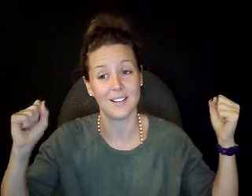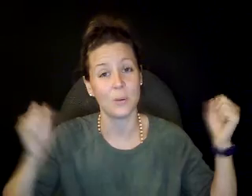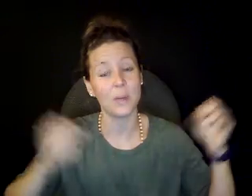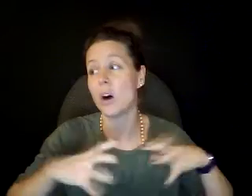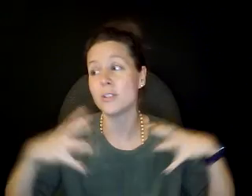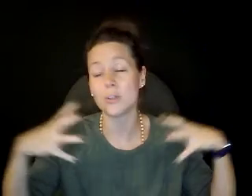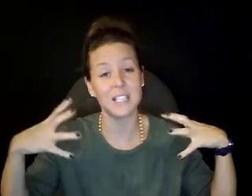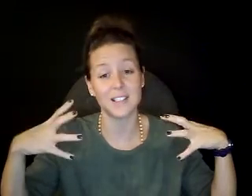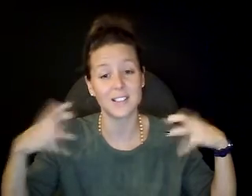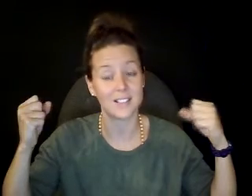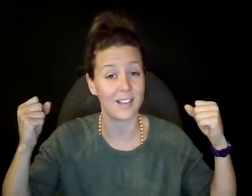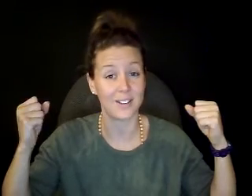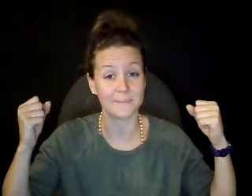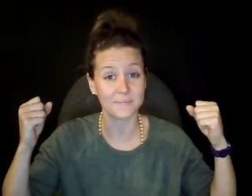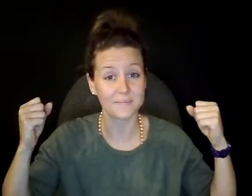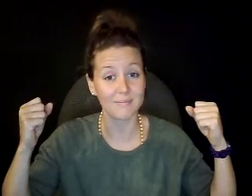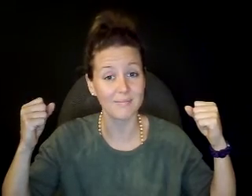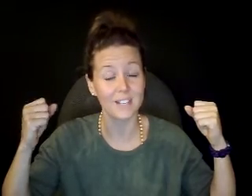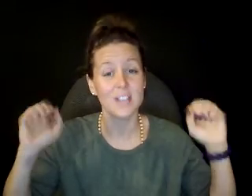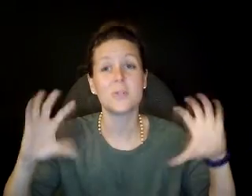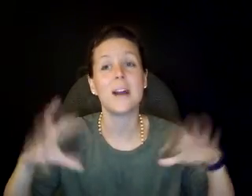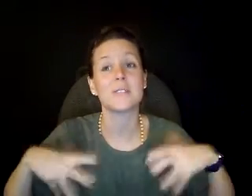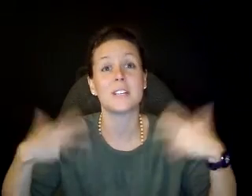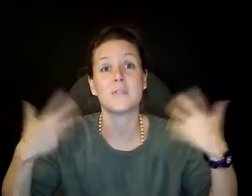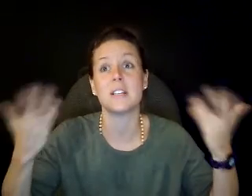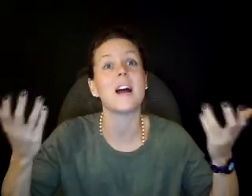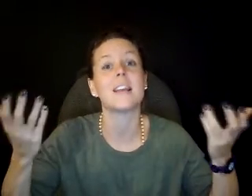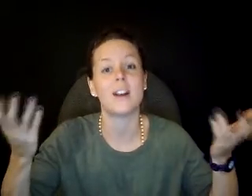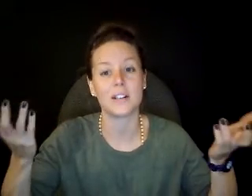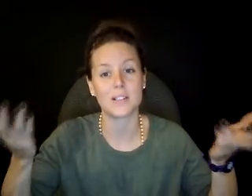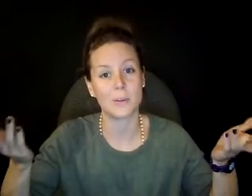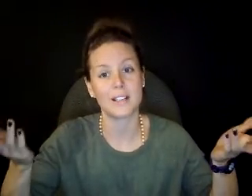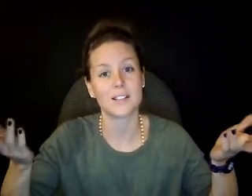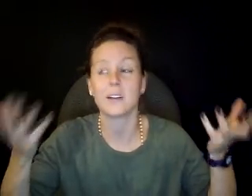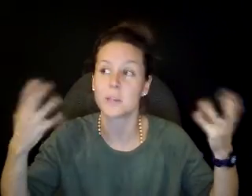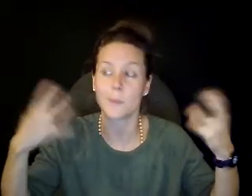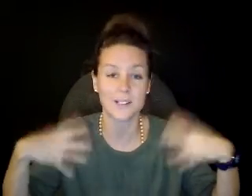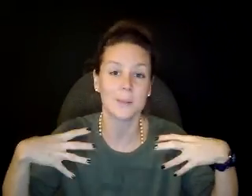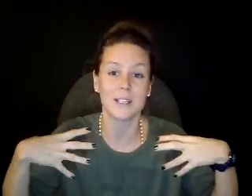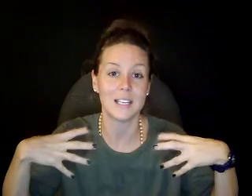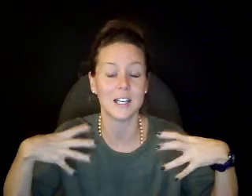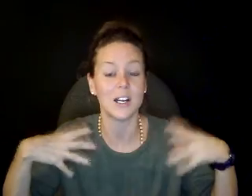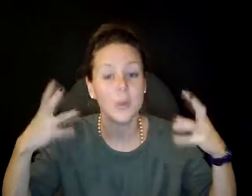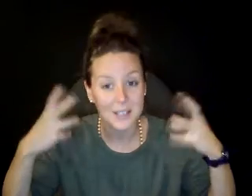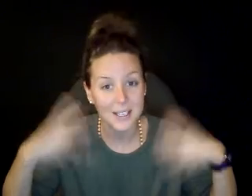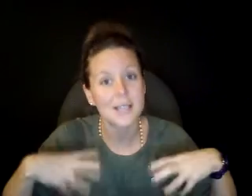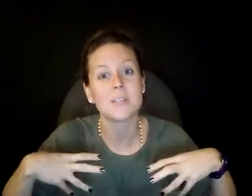We all join in this together. So now instead of denying our experience and our responsibility here, we are accepting